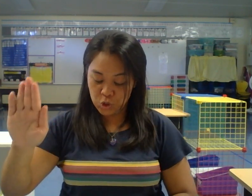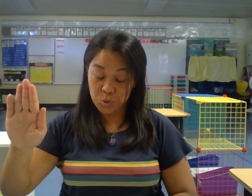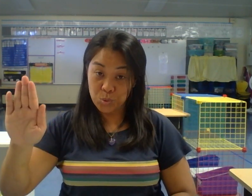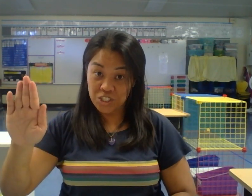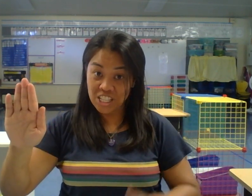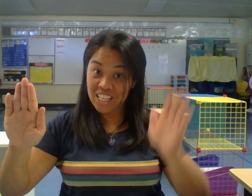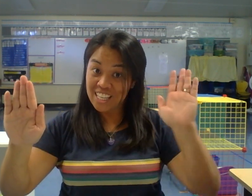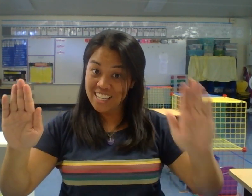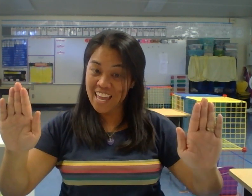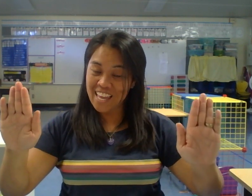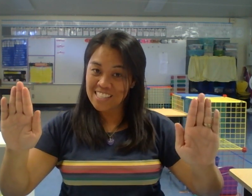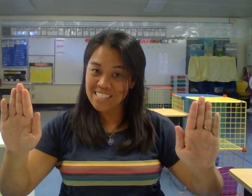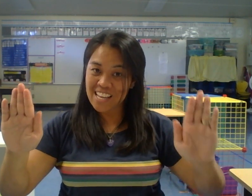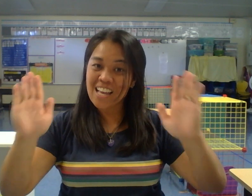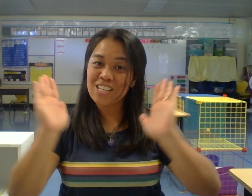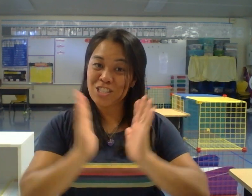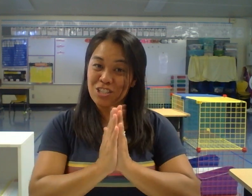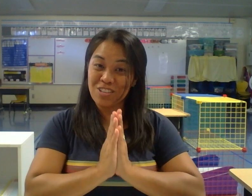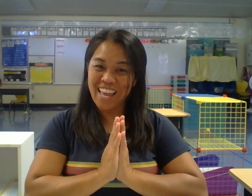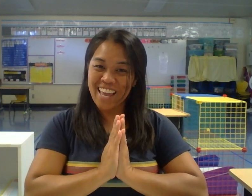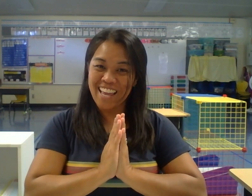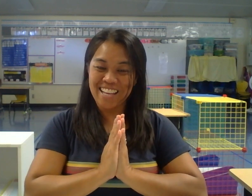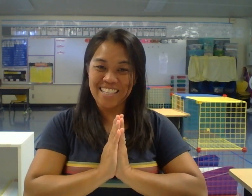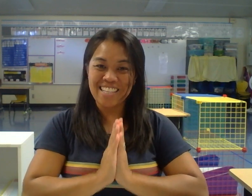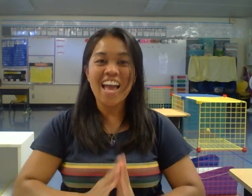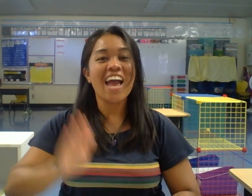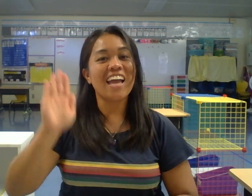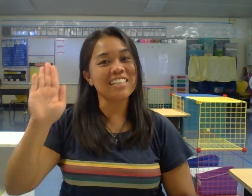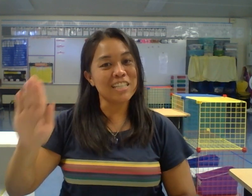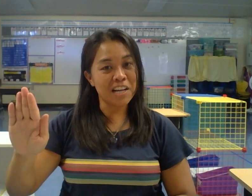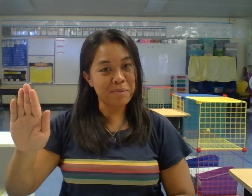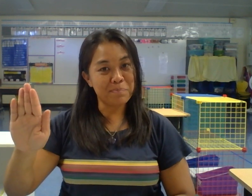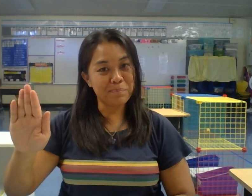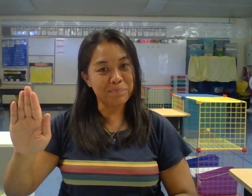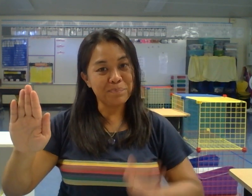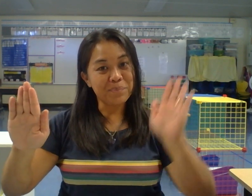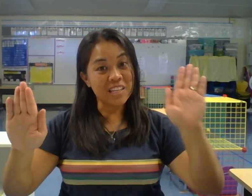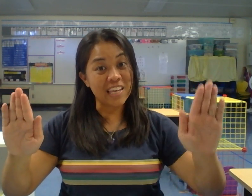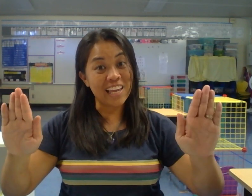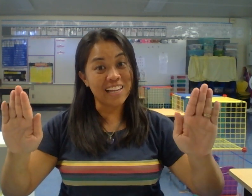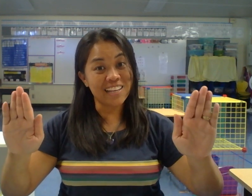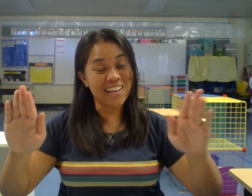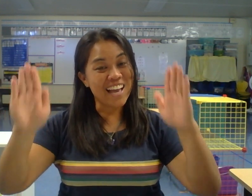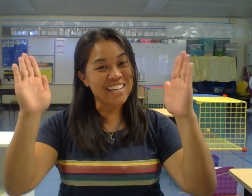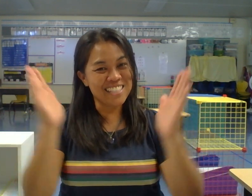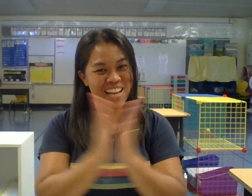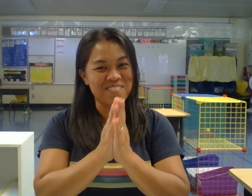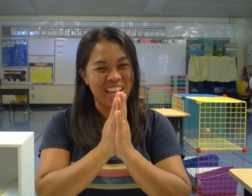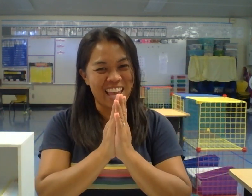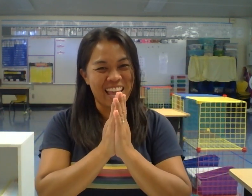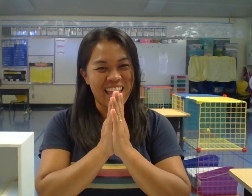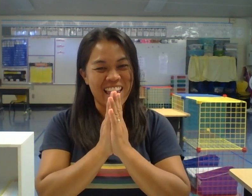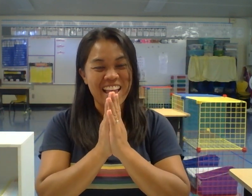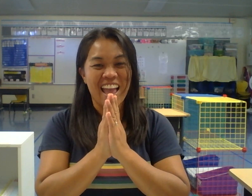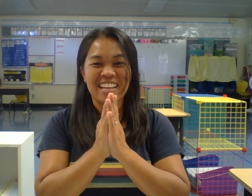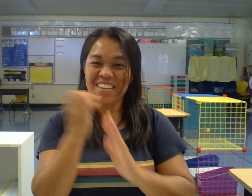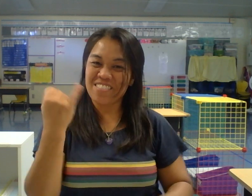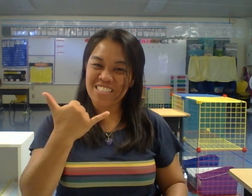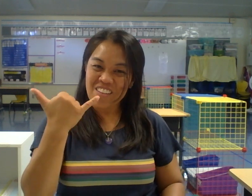Suit. Case. Suit. Case. Cup. Cakes. Cup. Cakes. Give yourself